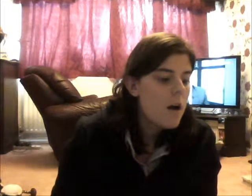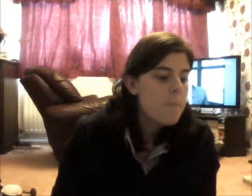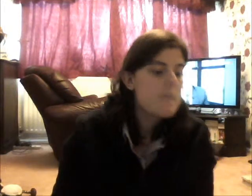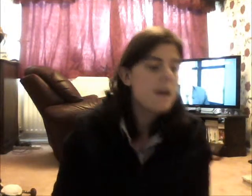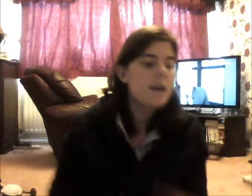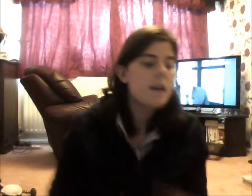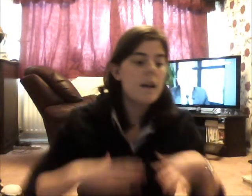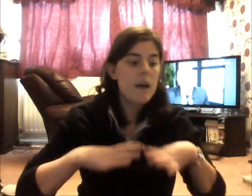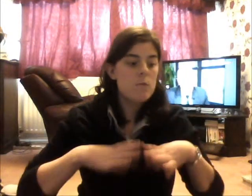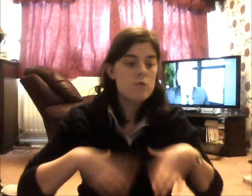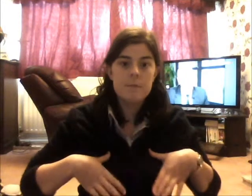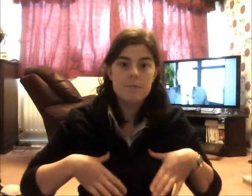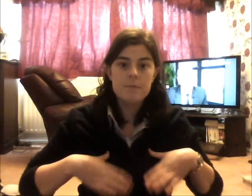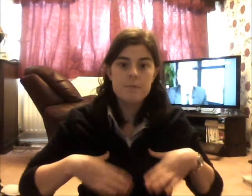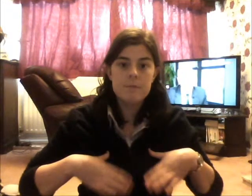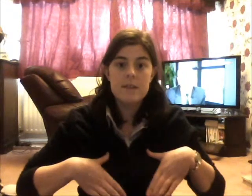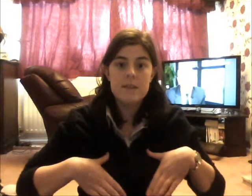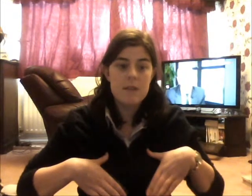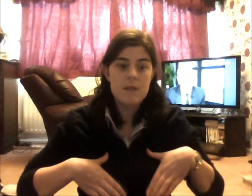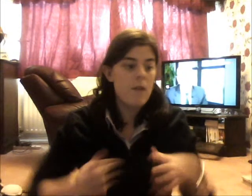Your lounge, like the sign for rest.